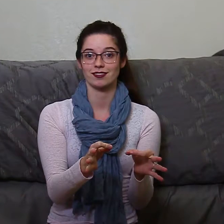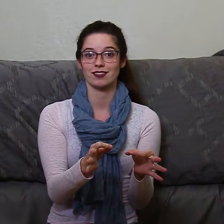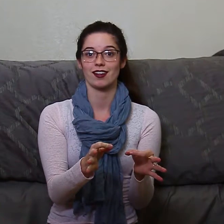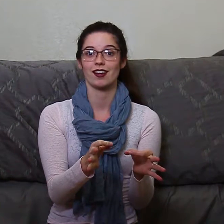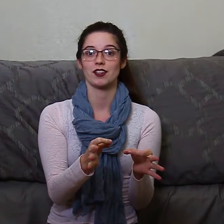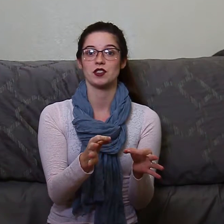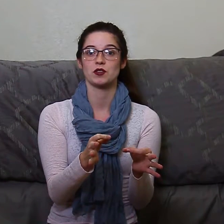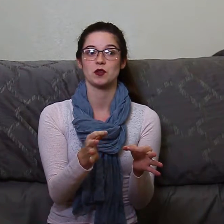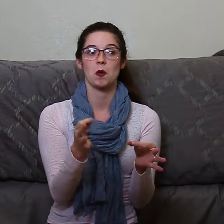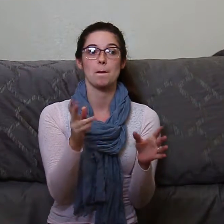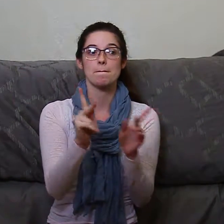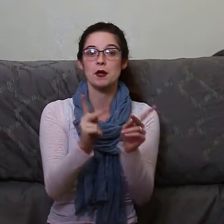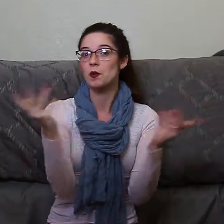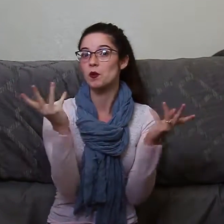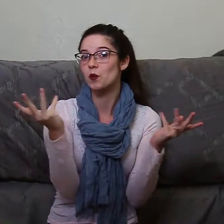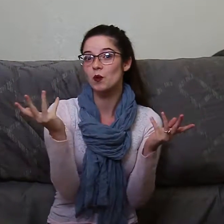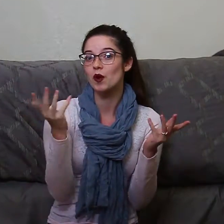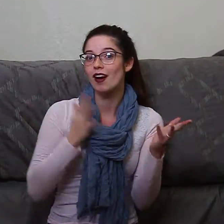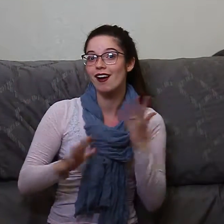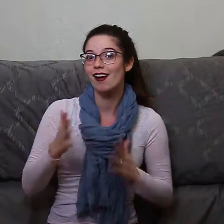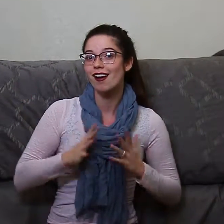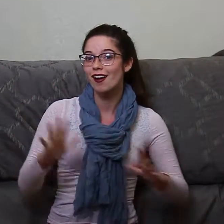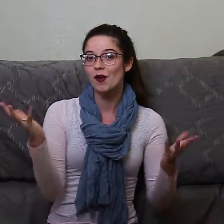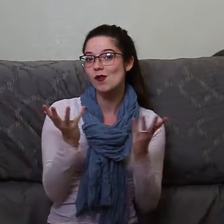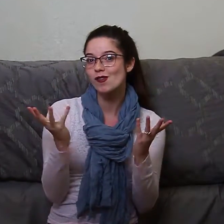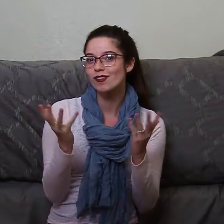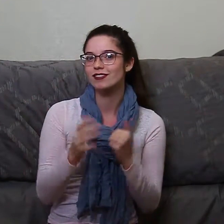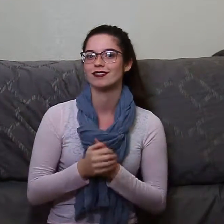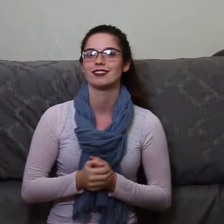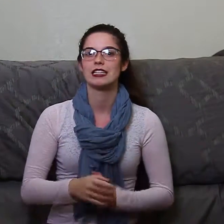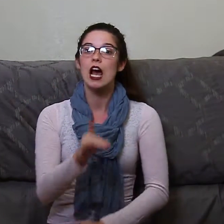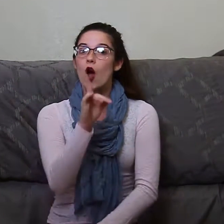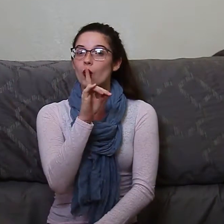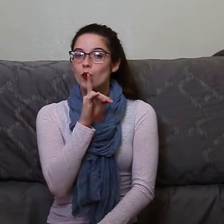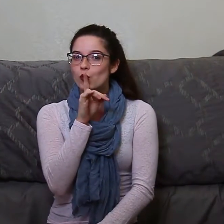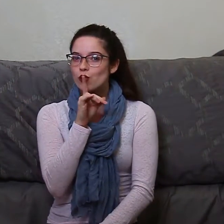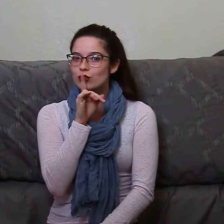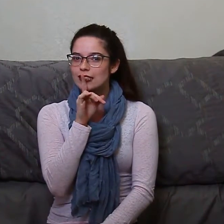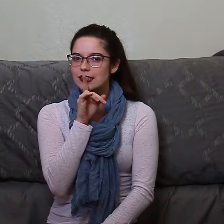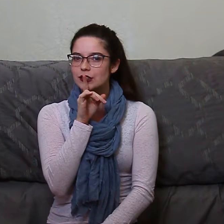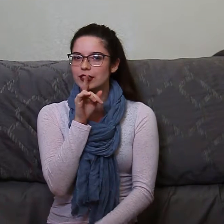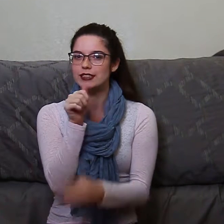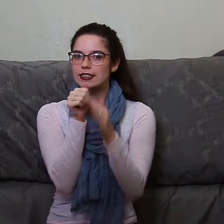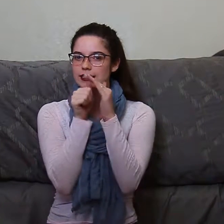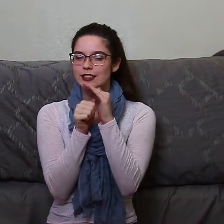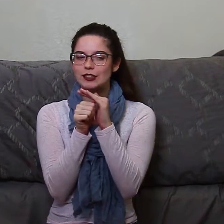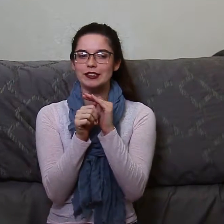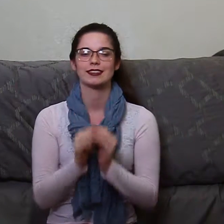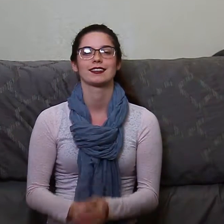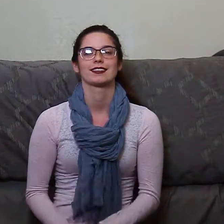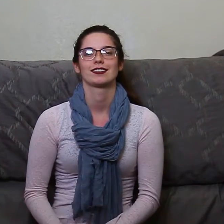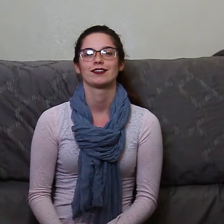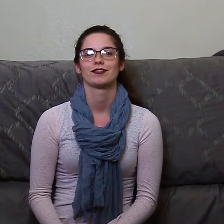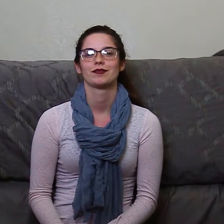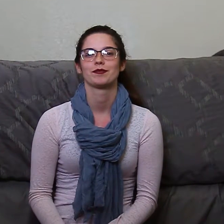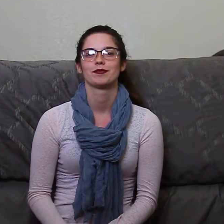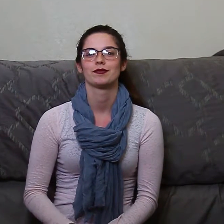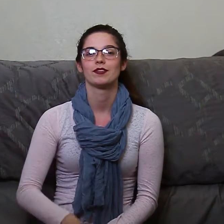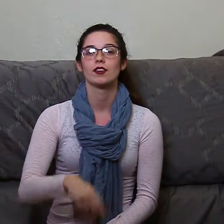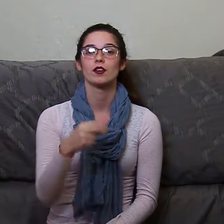actually. It's a little bit of an industry secret in a way. This is Sarah Owen, a forecaster at WGSN, which is a global trend